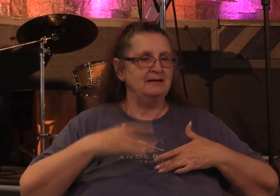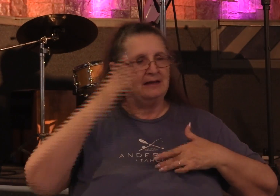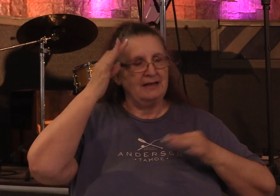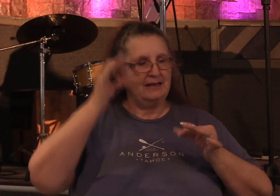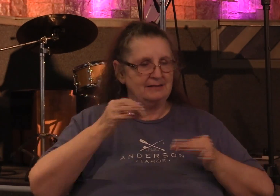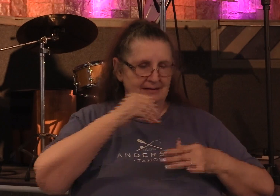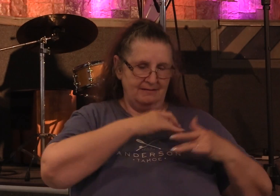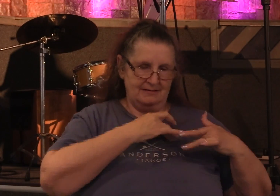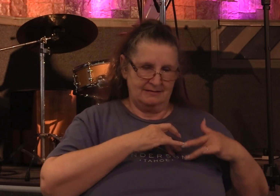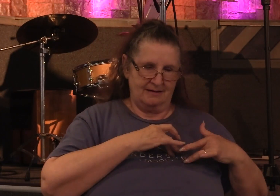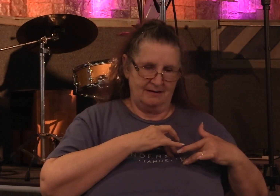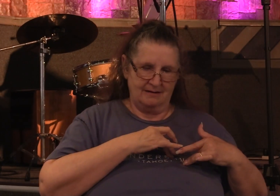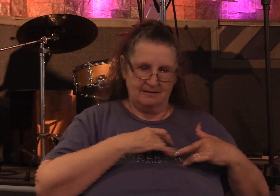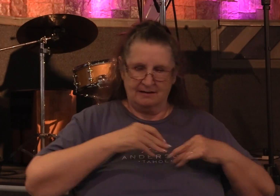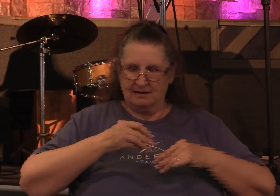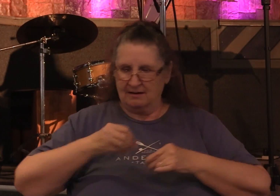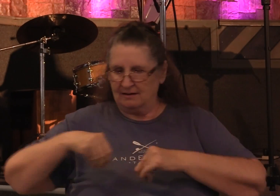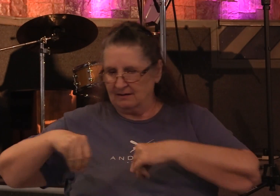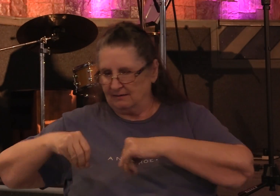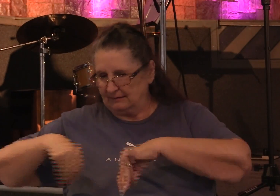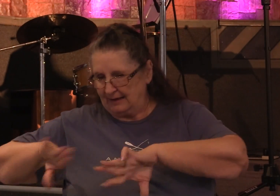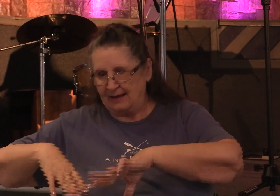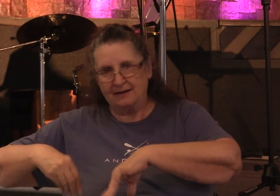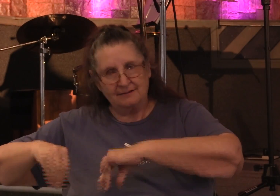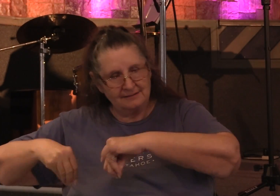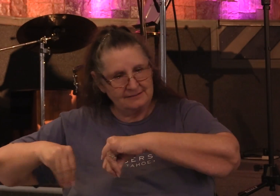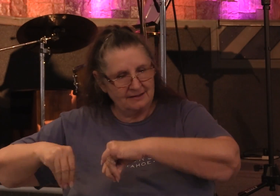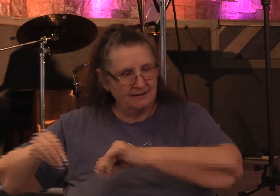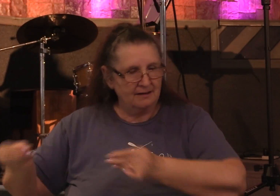the money from his land to the church for the needs of the people.